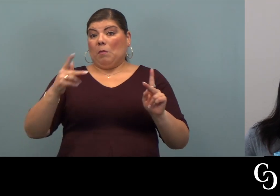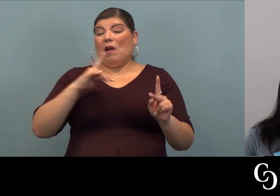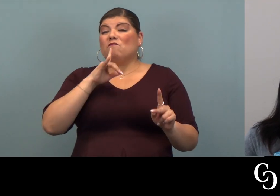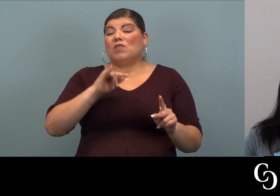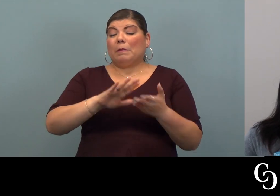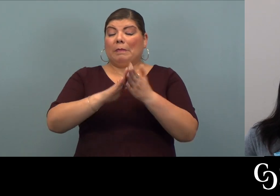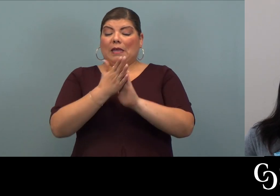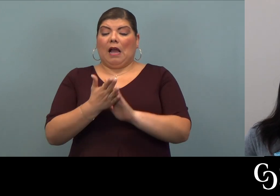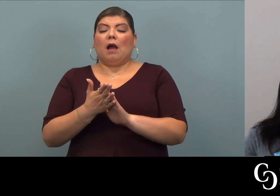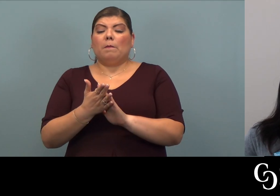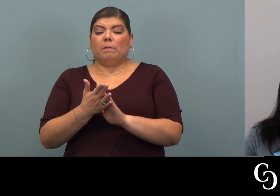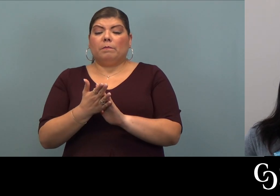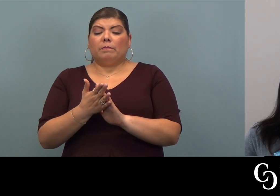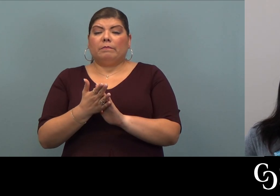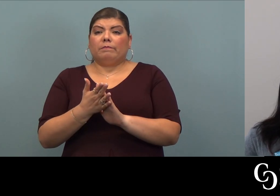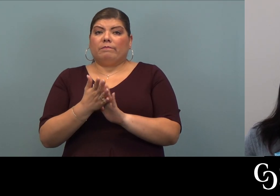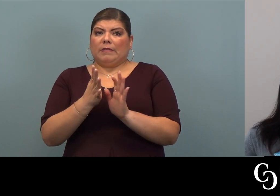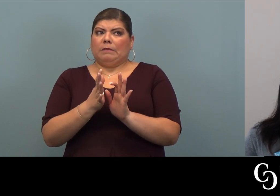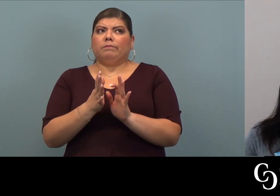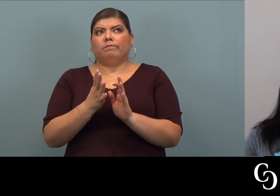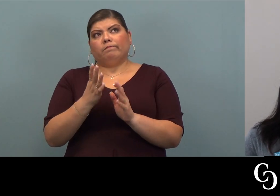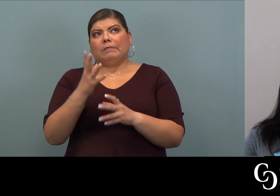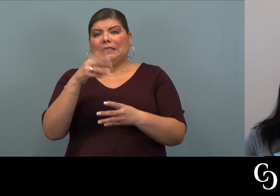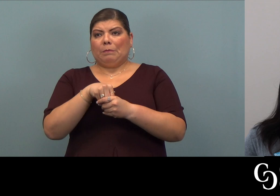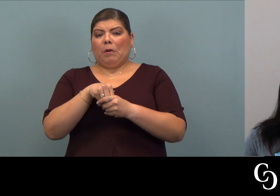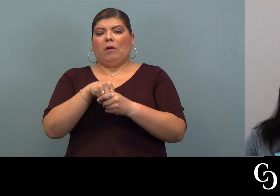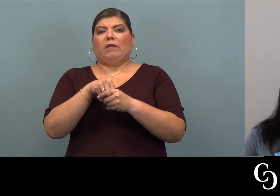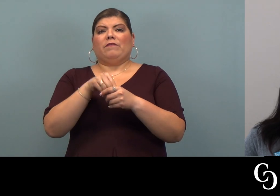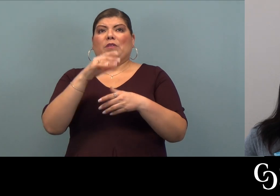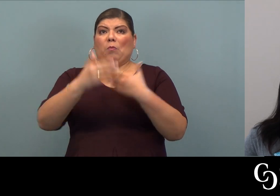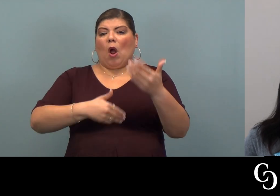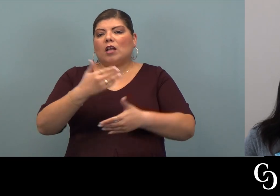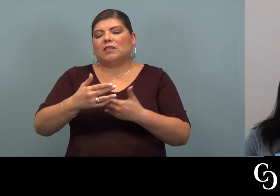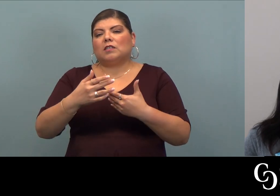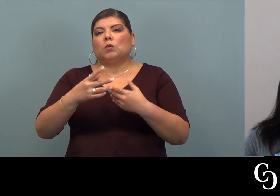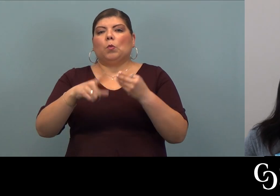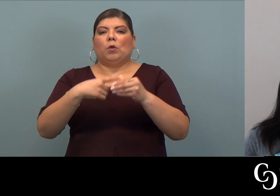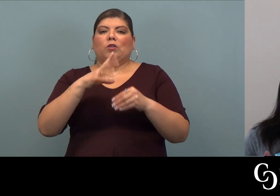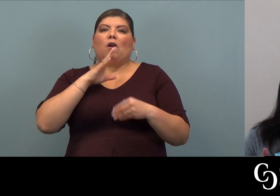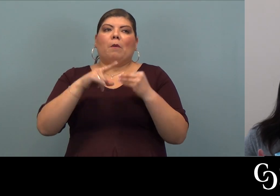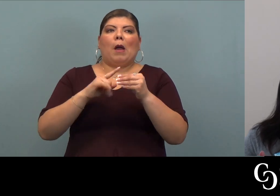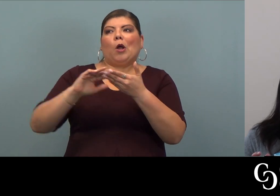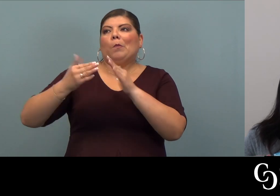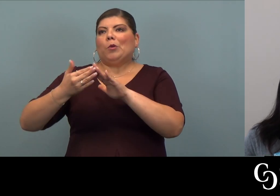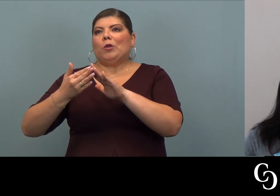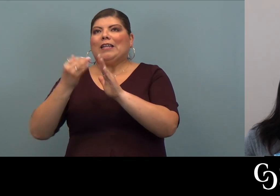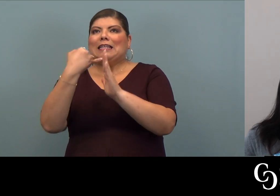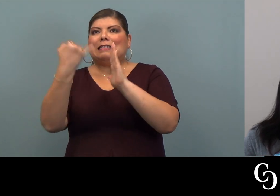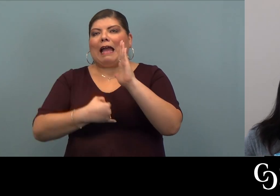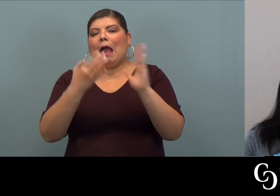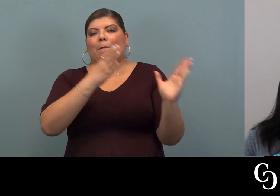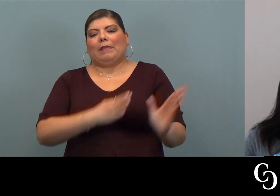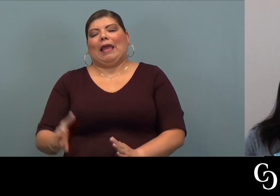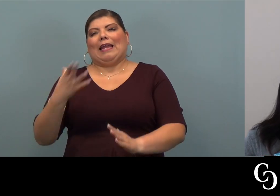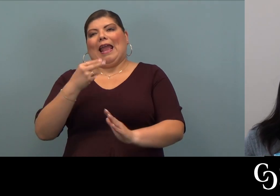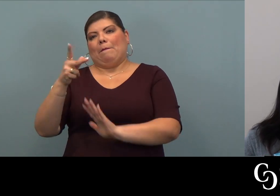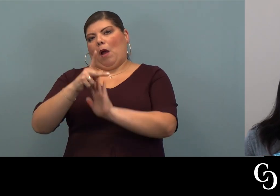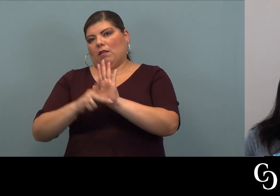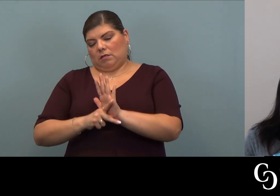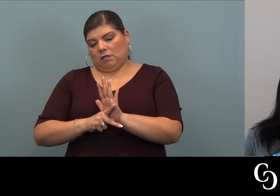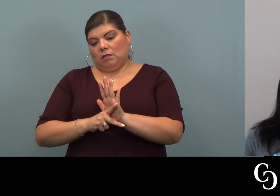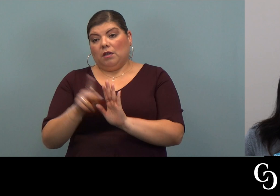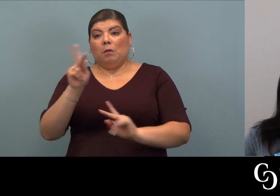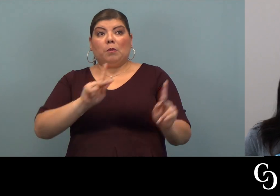Folks have really become an intricate sort of part of the process when it comes to community design, planning, and